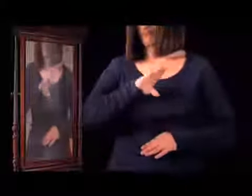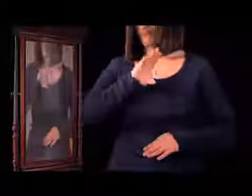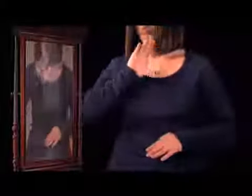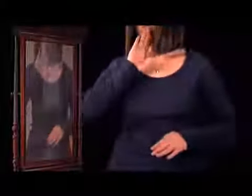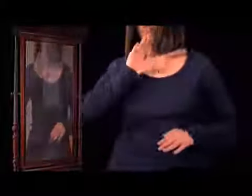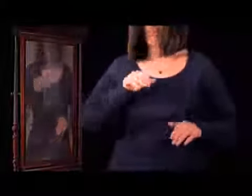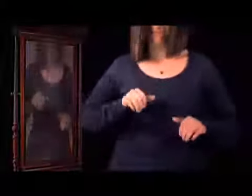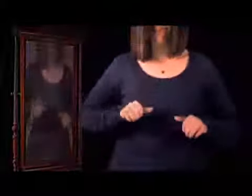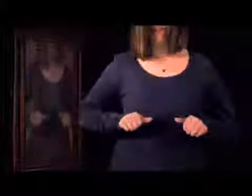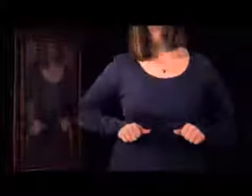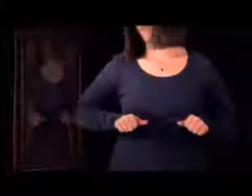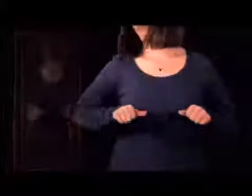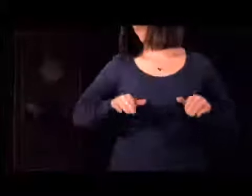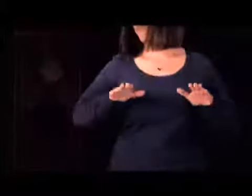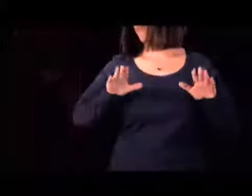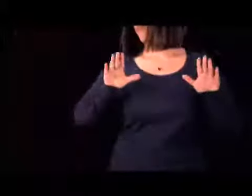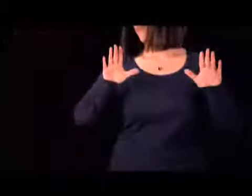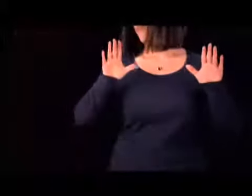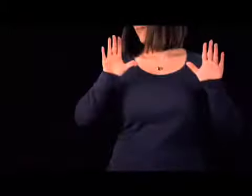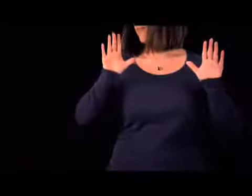And now you're alone.